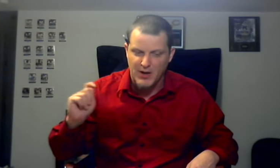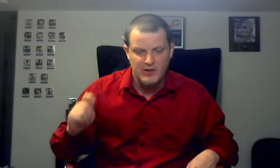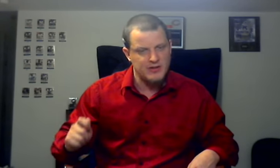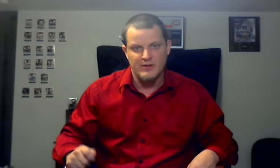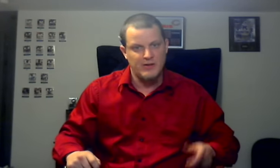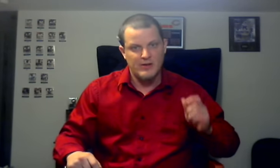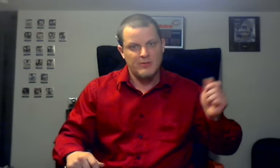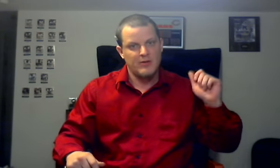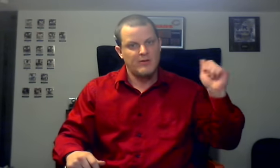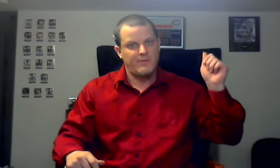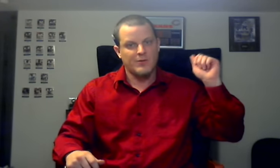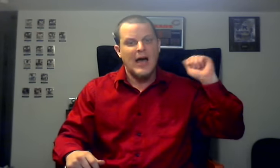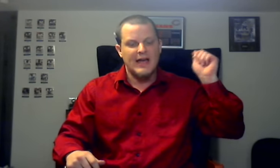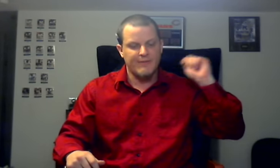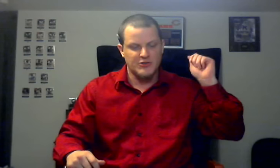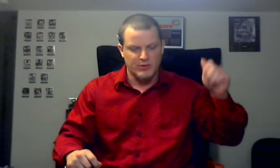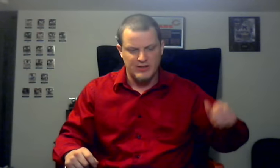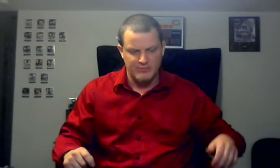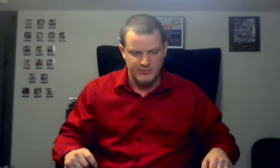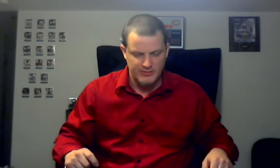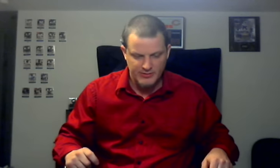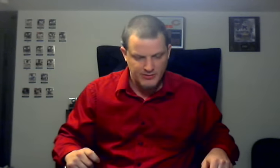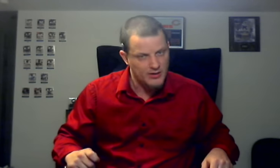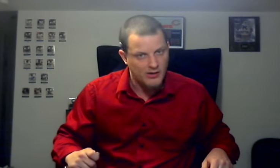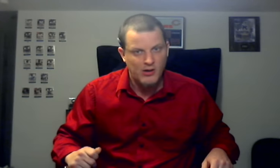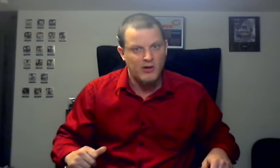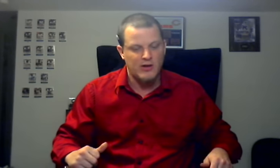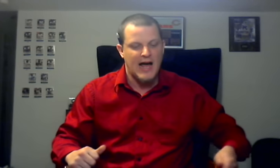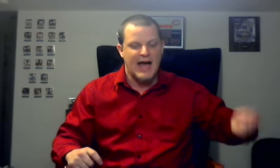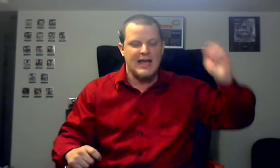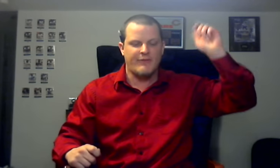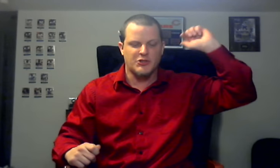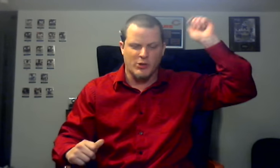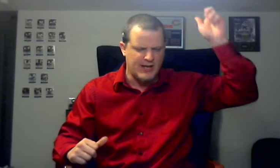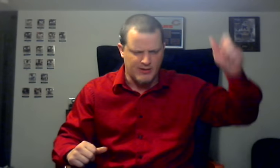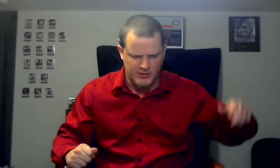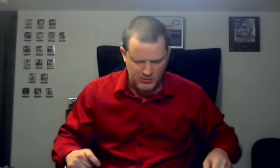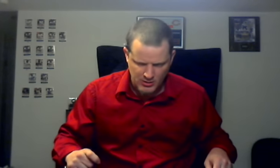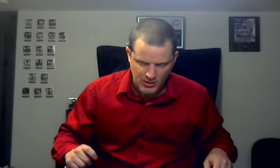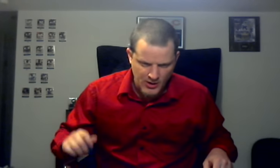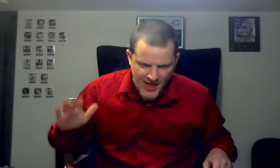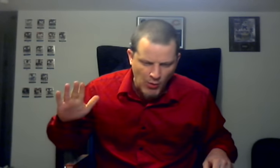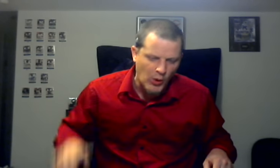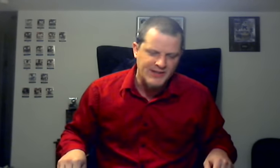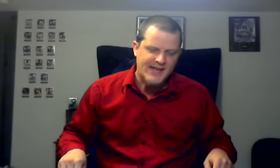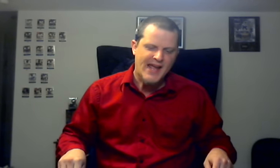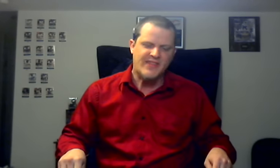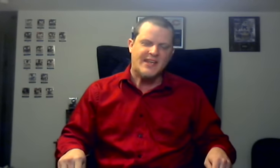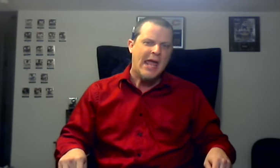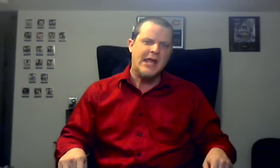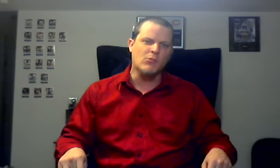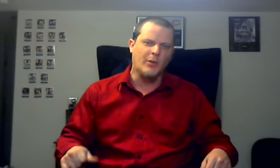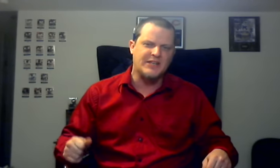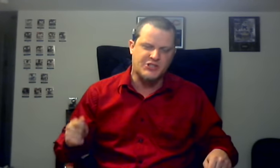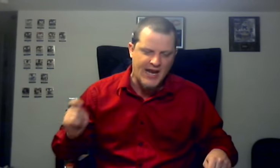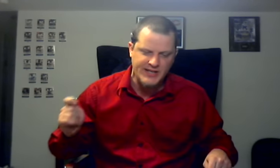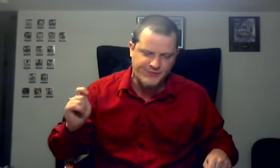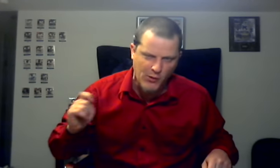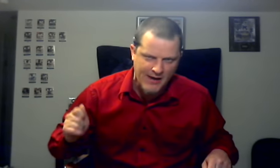party. For I have a dream. Oh, I have a dream. That one day the game will be changed forever.